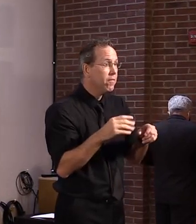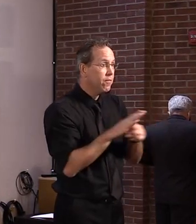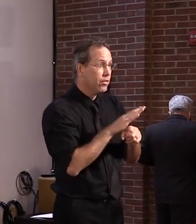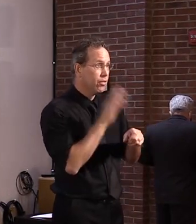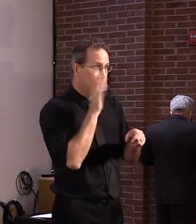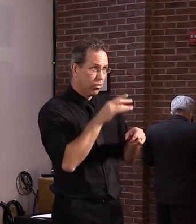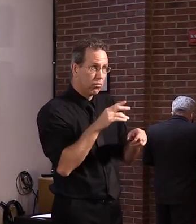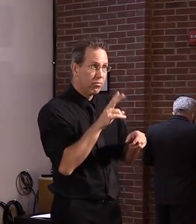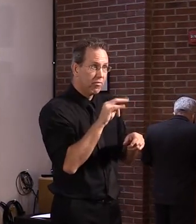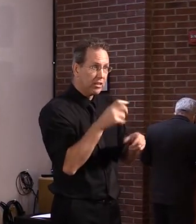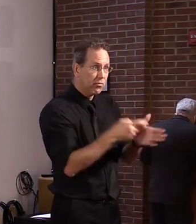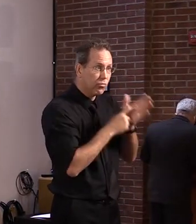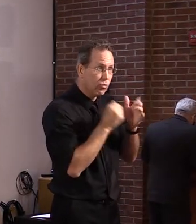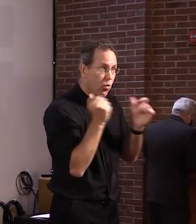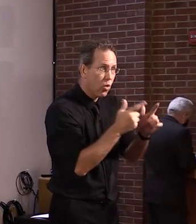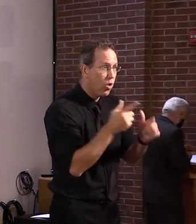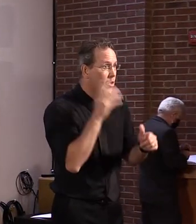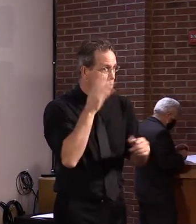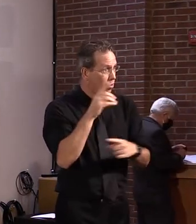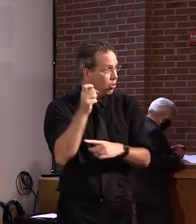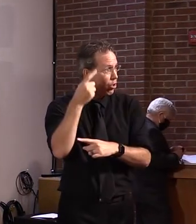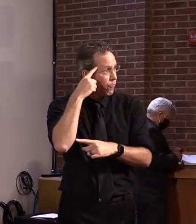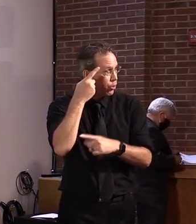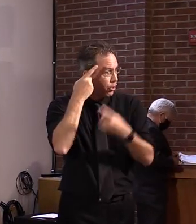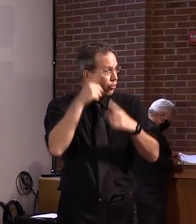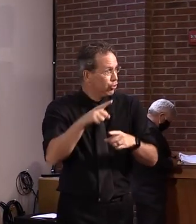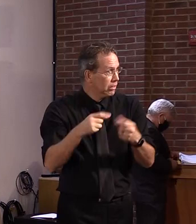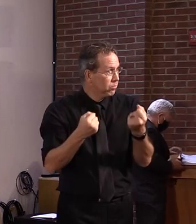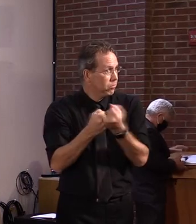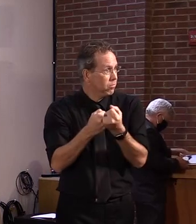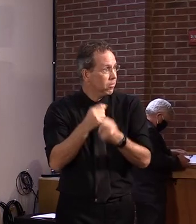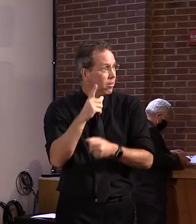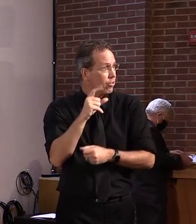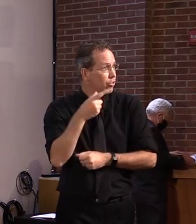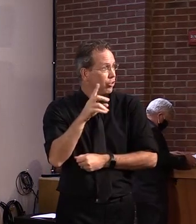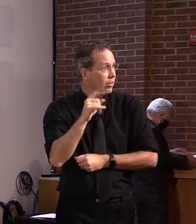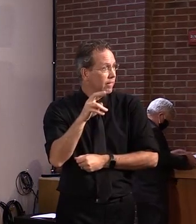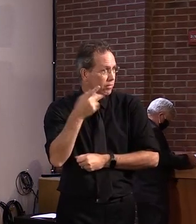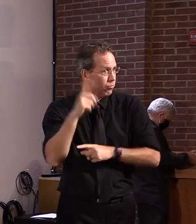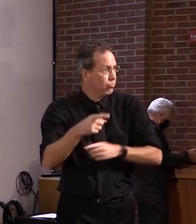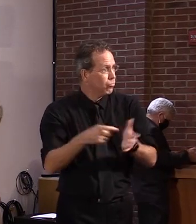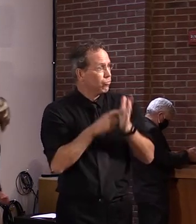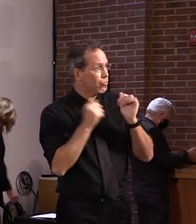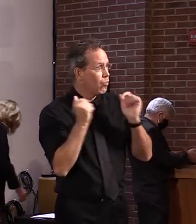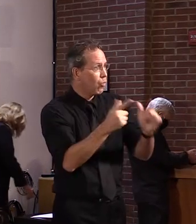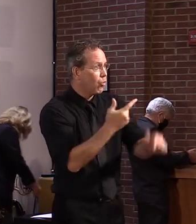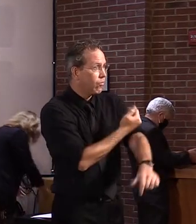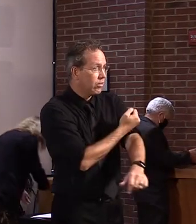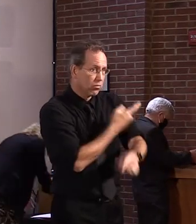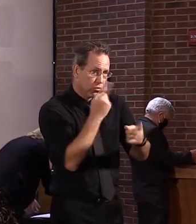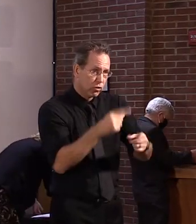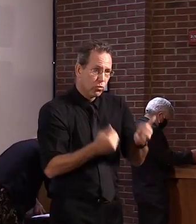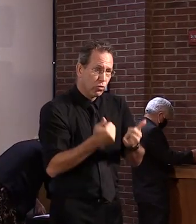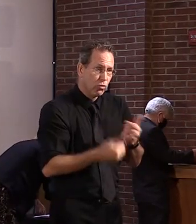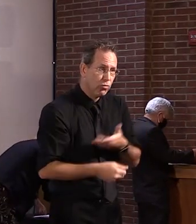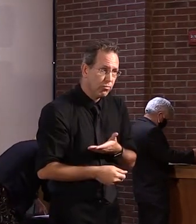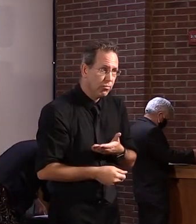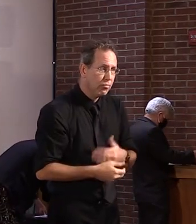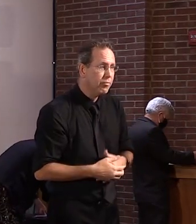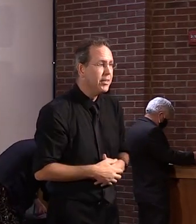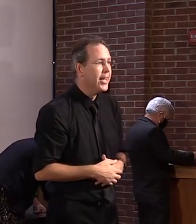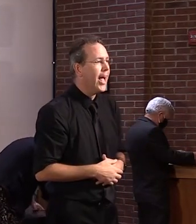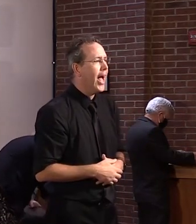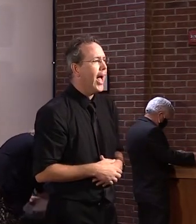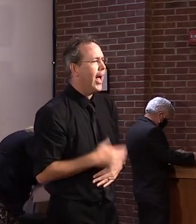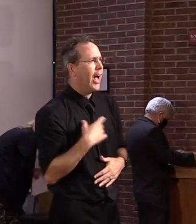accordingly. Um, if we could magically go back about six months. And I was